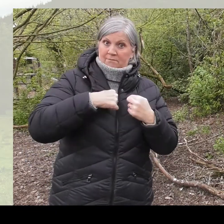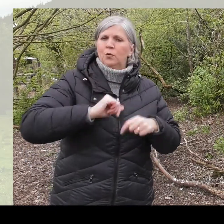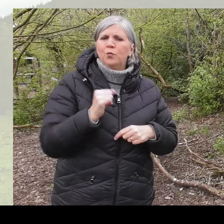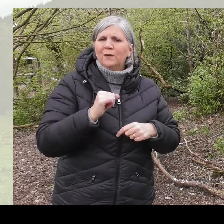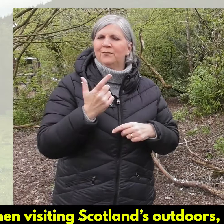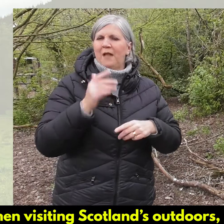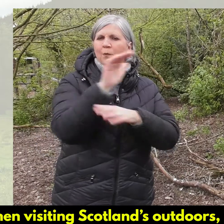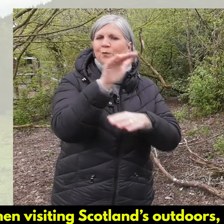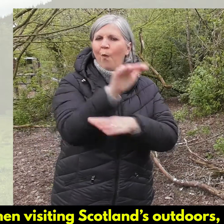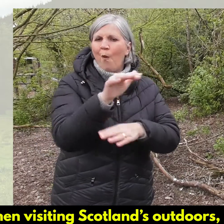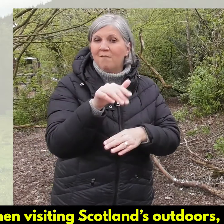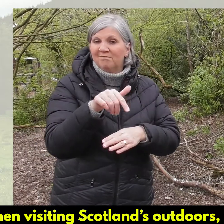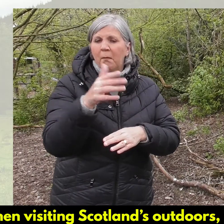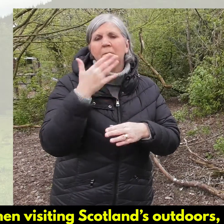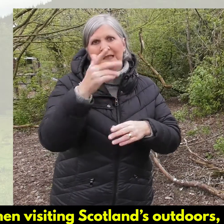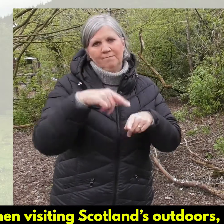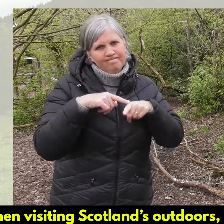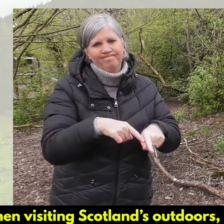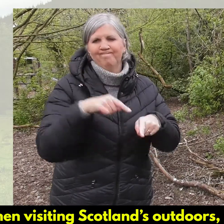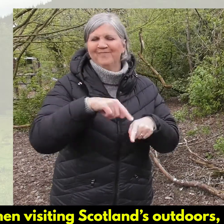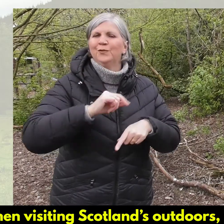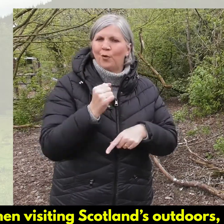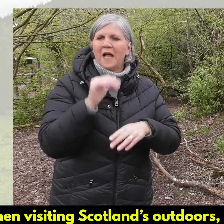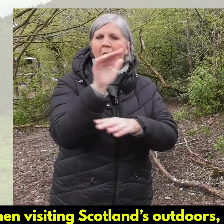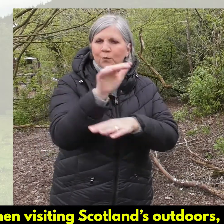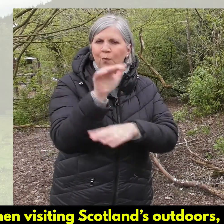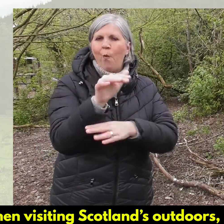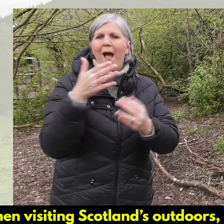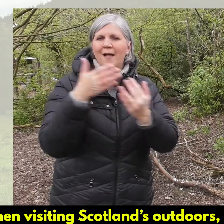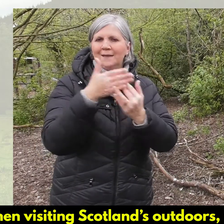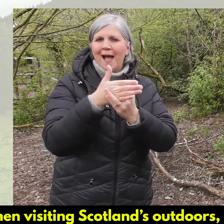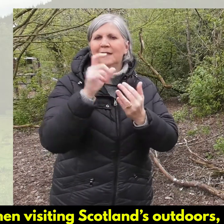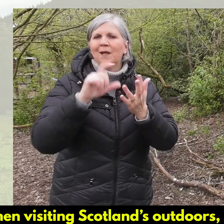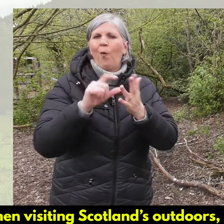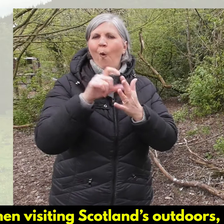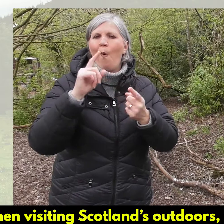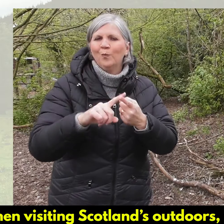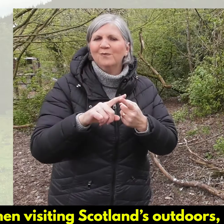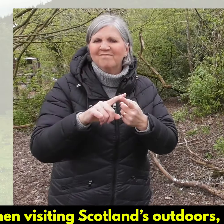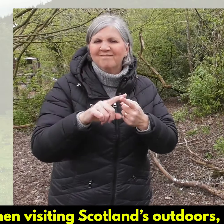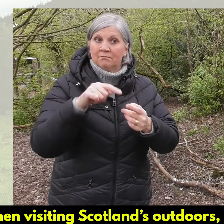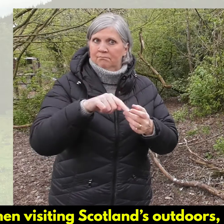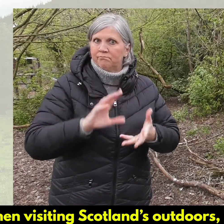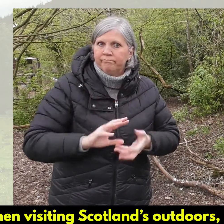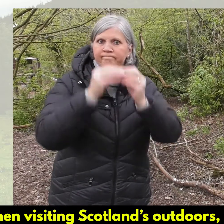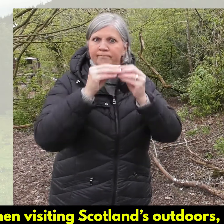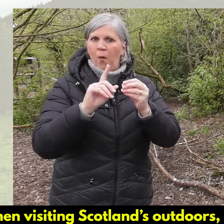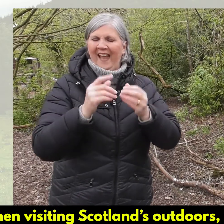When visiting Scotland's outdoors, please follow the Scottish Outdoor Access Code. Which is